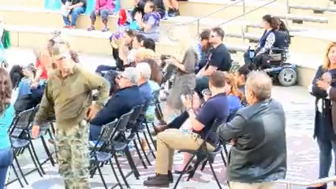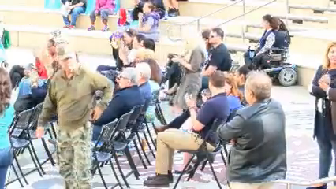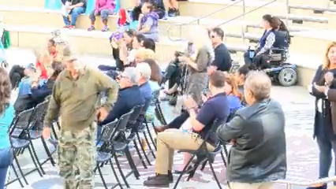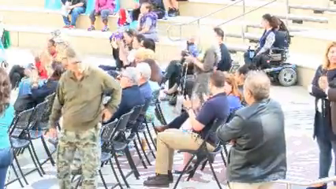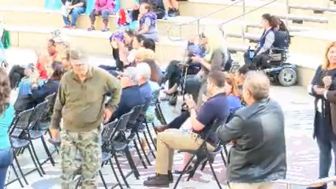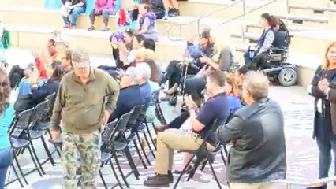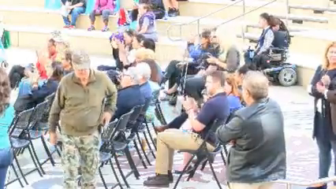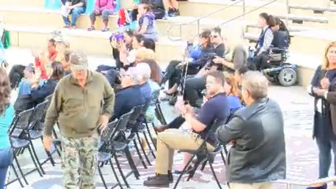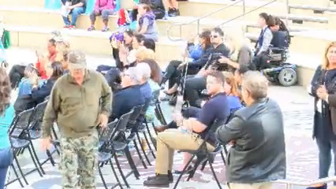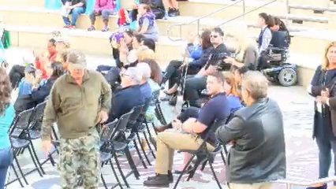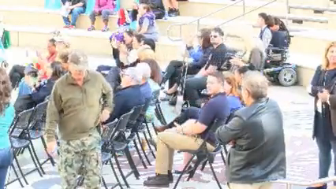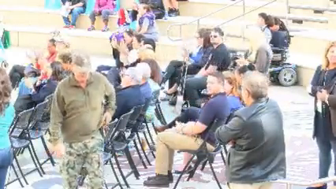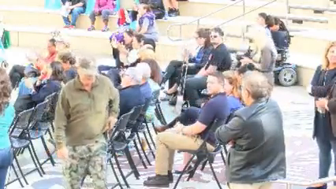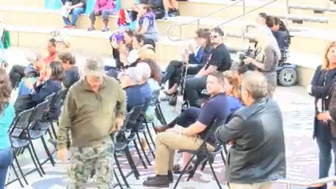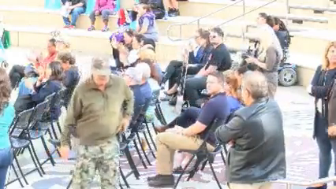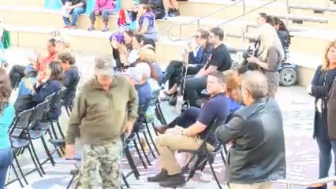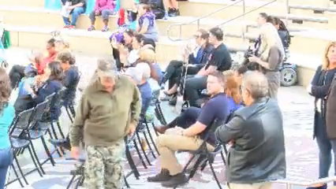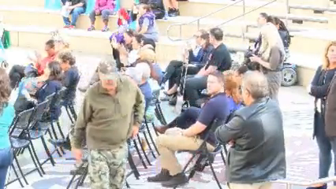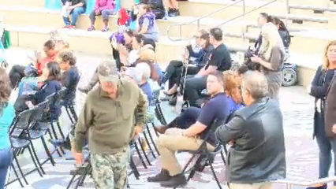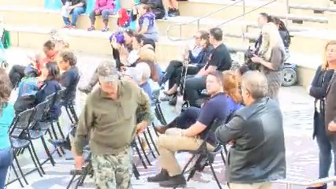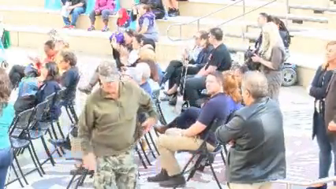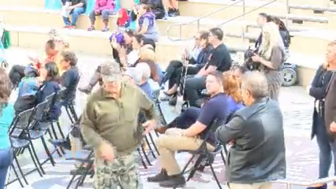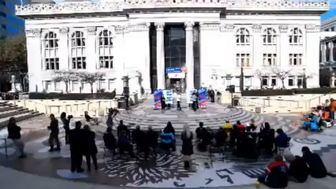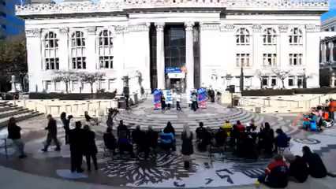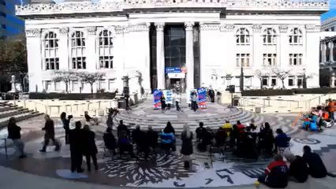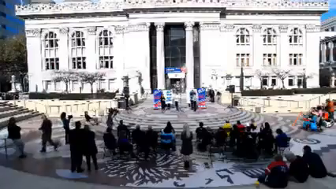Thank you, Mayor Schaaf. Thank you.